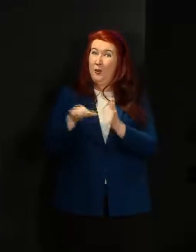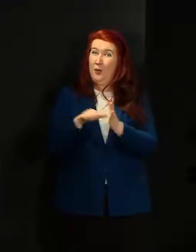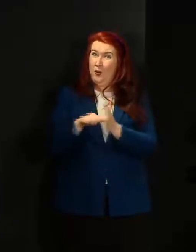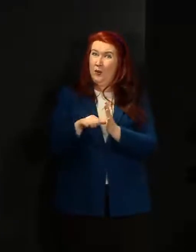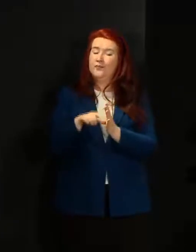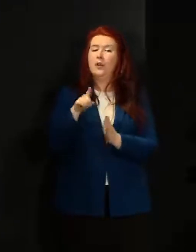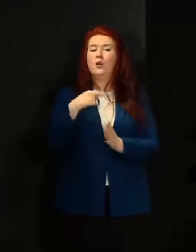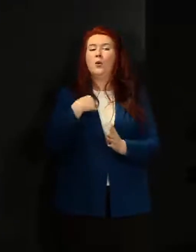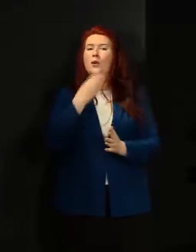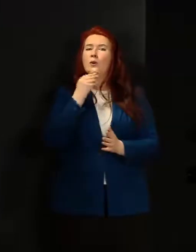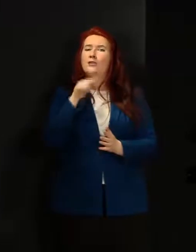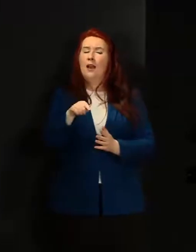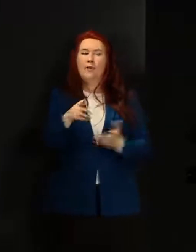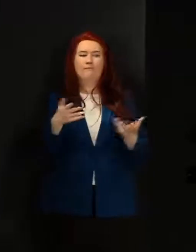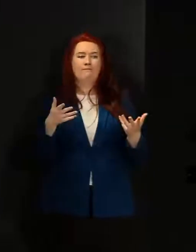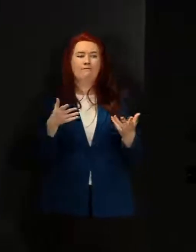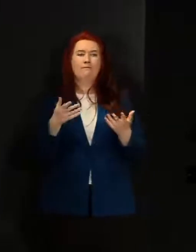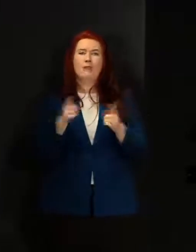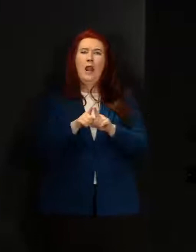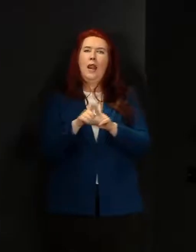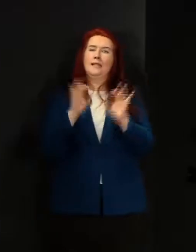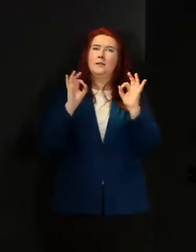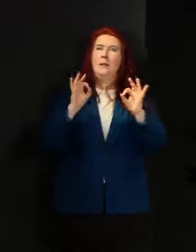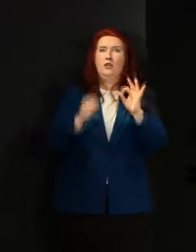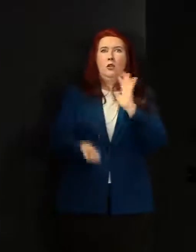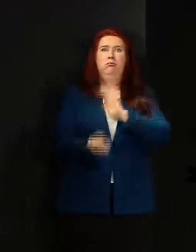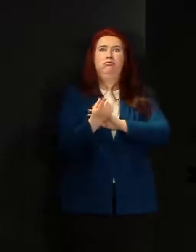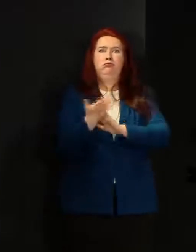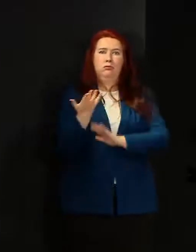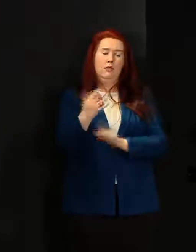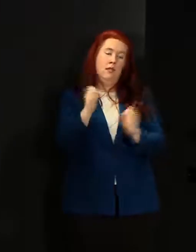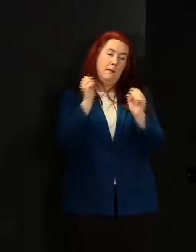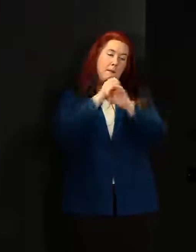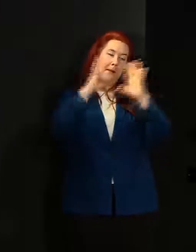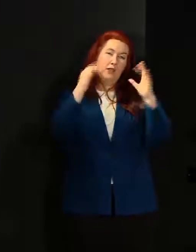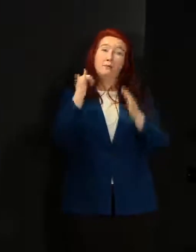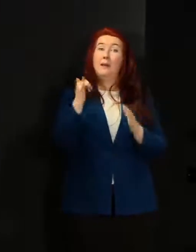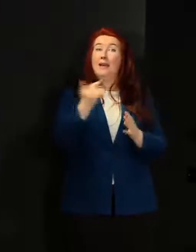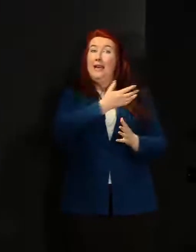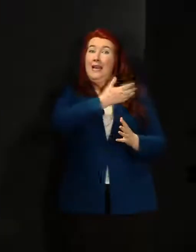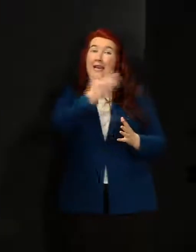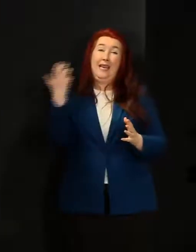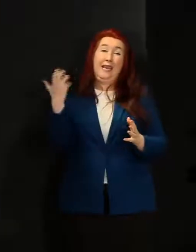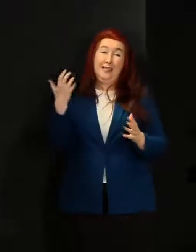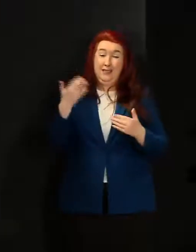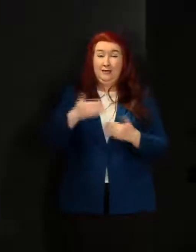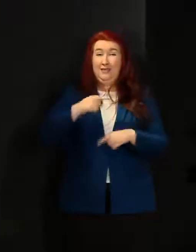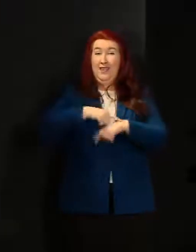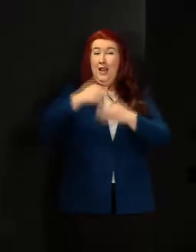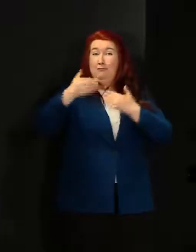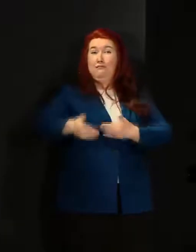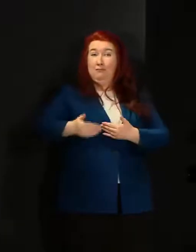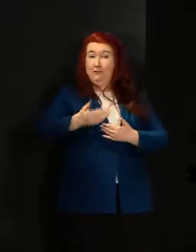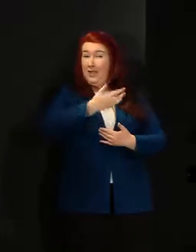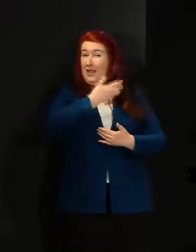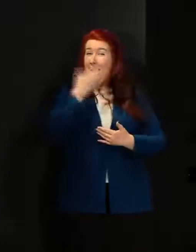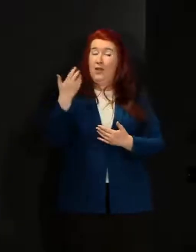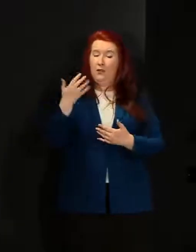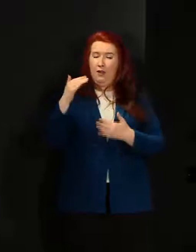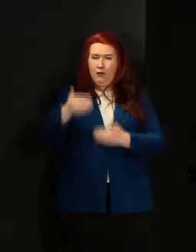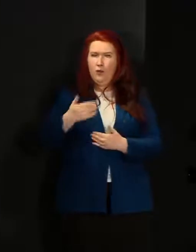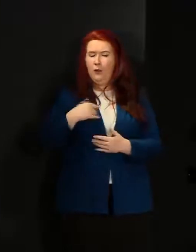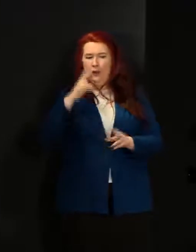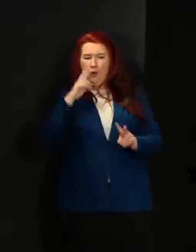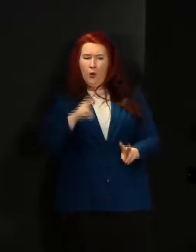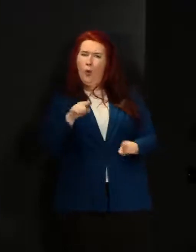use it for things like special things that happen. So if you imagine there was a heat wave and we looked at a three